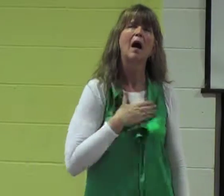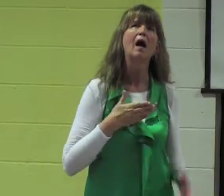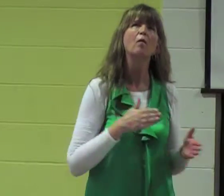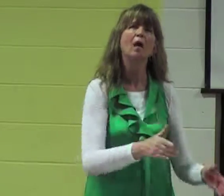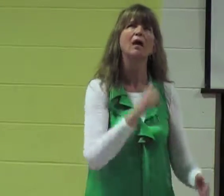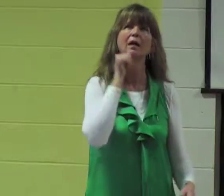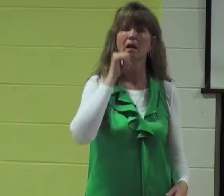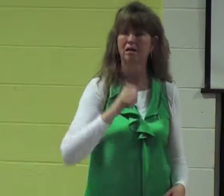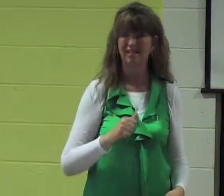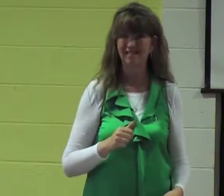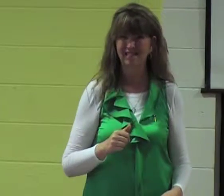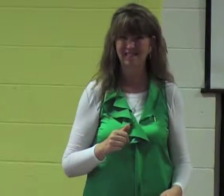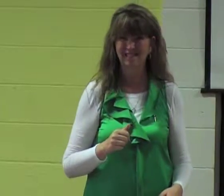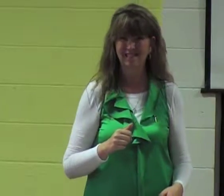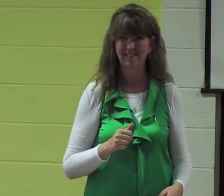do things my way.